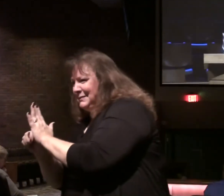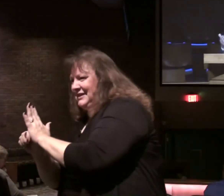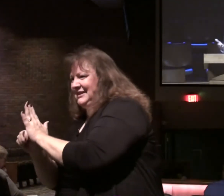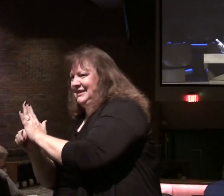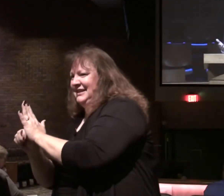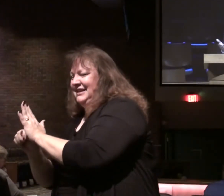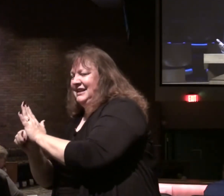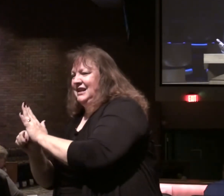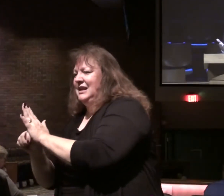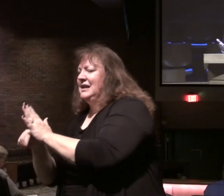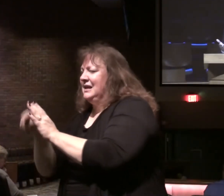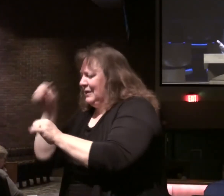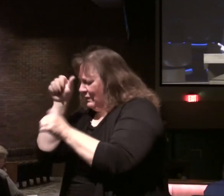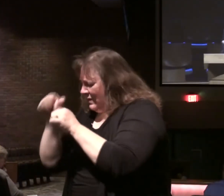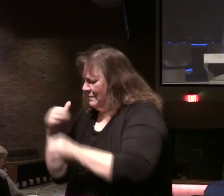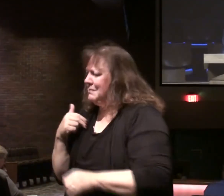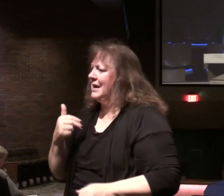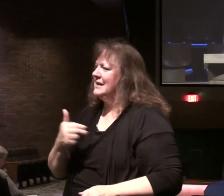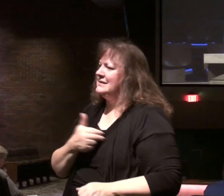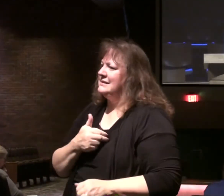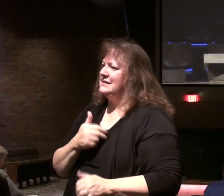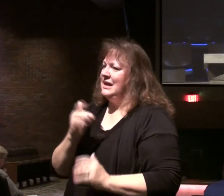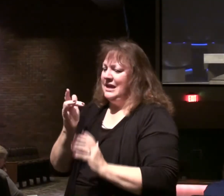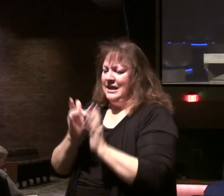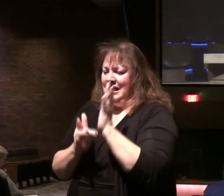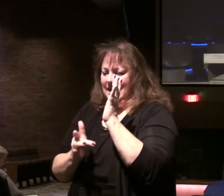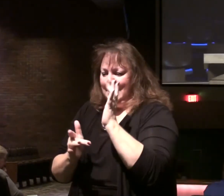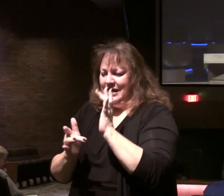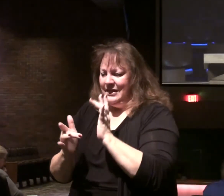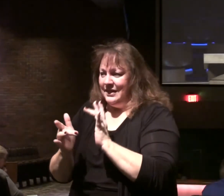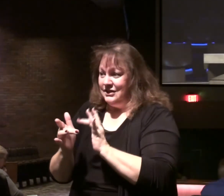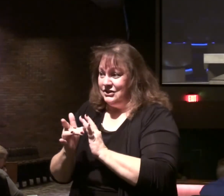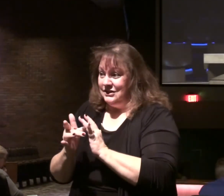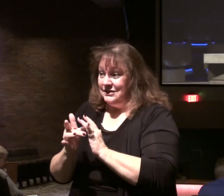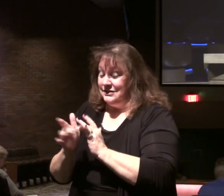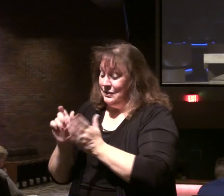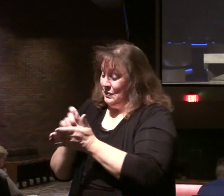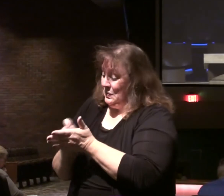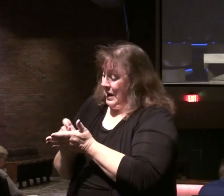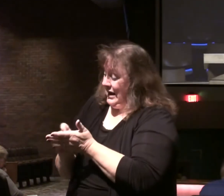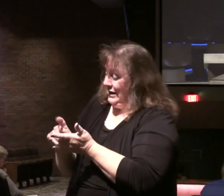It's a reminder. Christ here is addressing this to the churches.